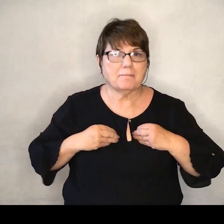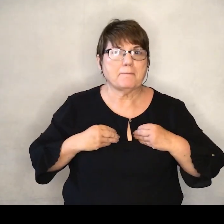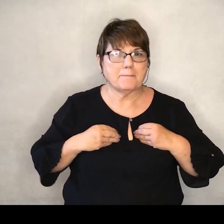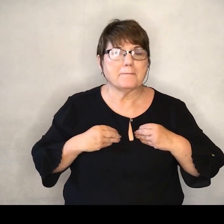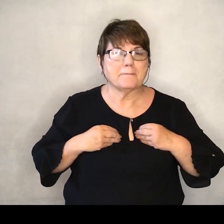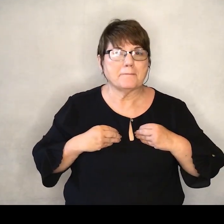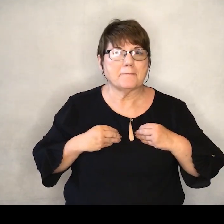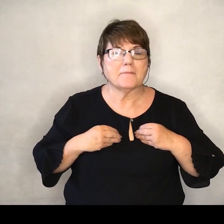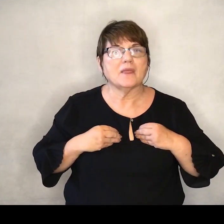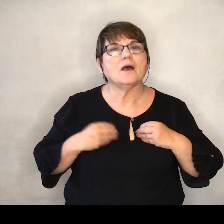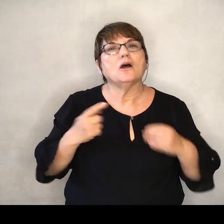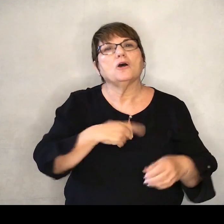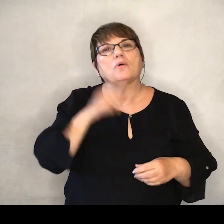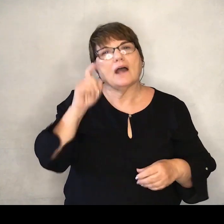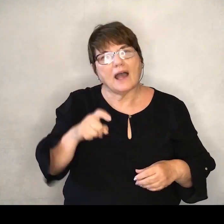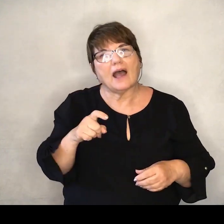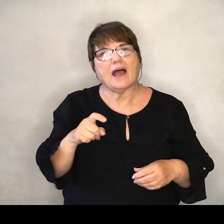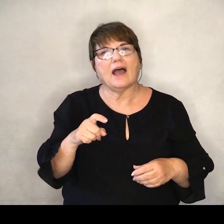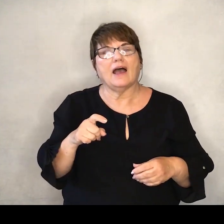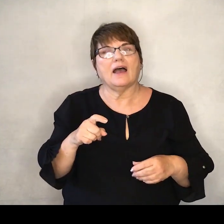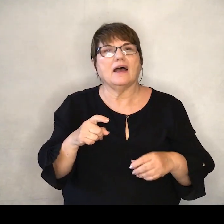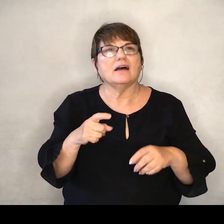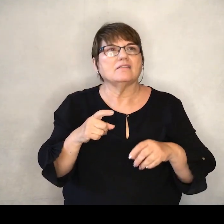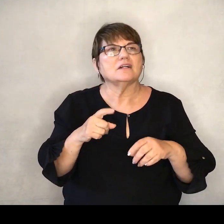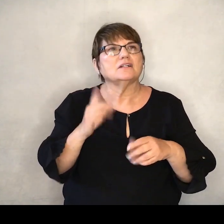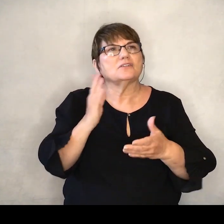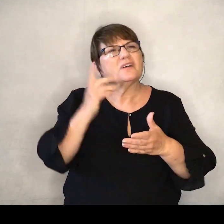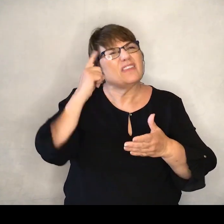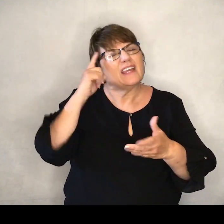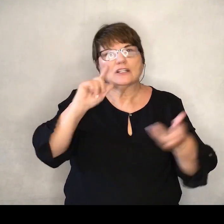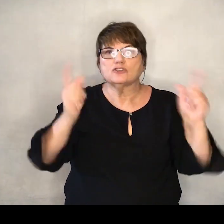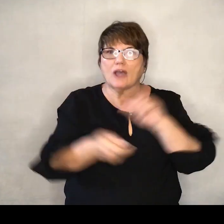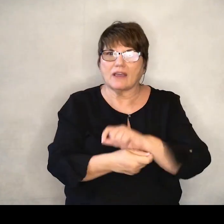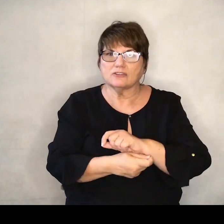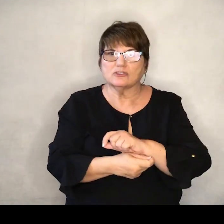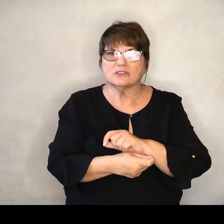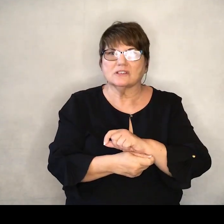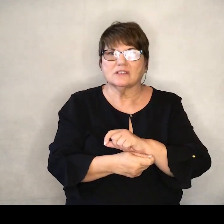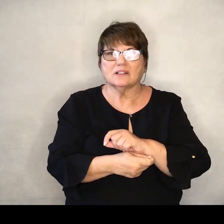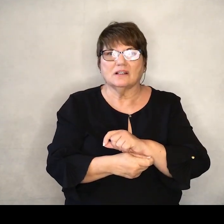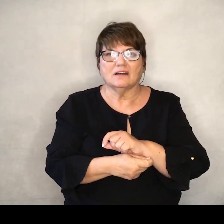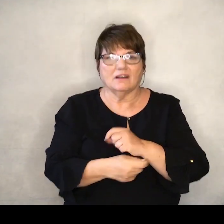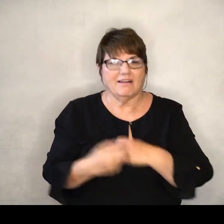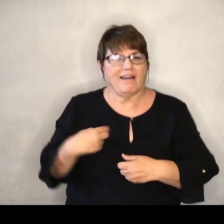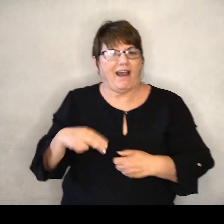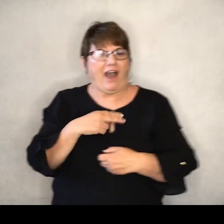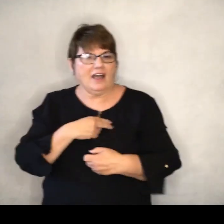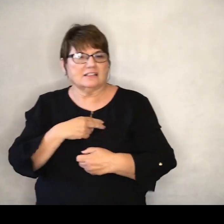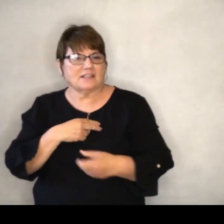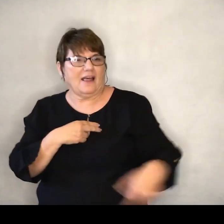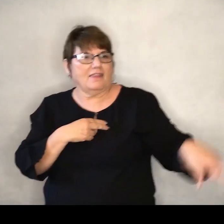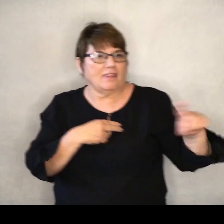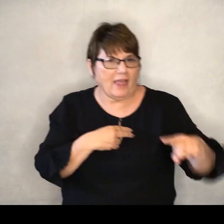And we have to move from a mindset of us, them to we.